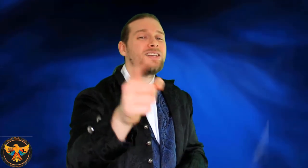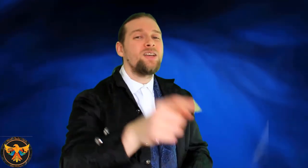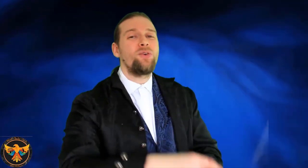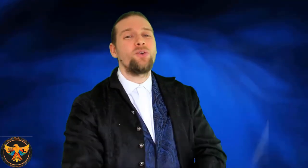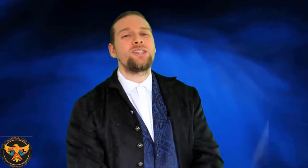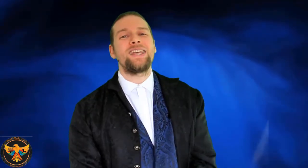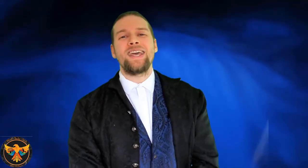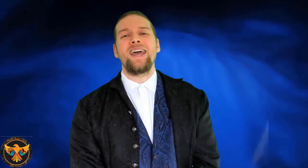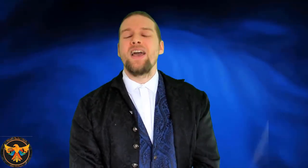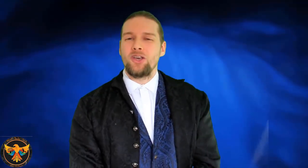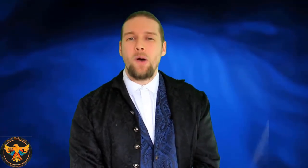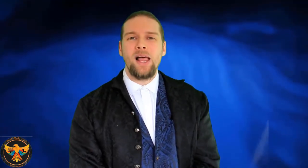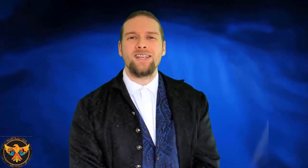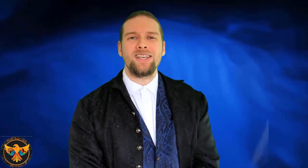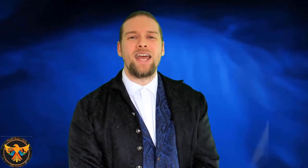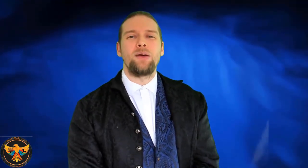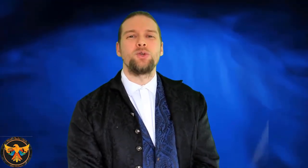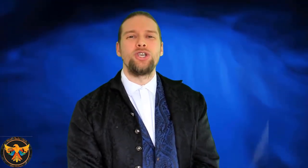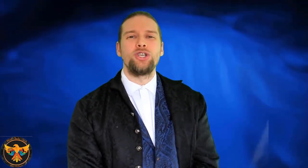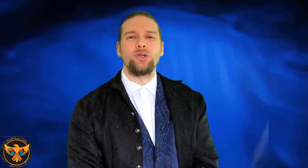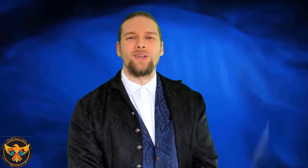day, folks. Take care. God bless. And I will see you soon.